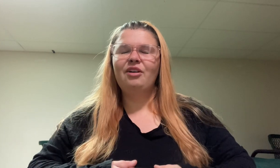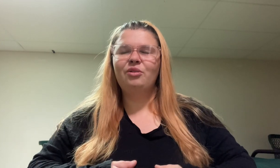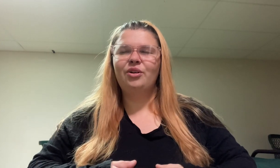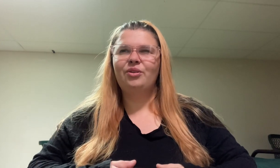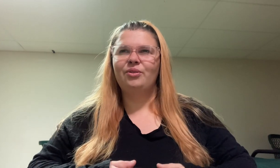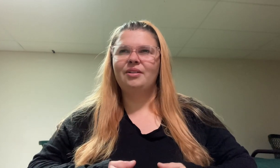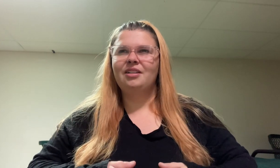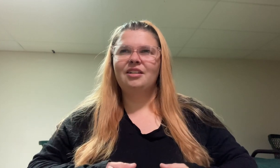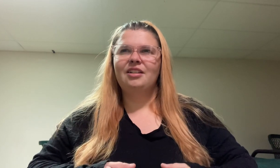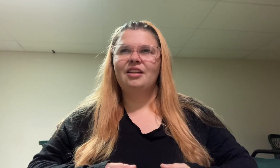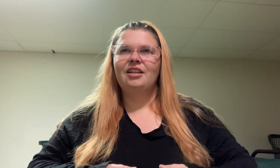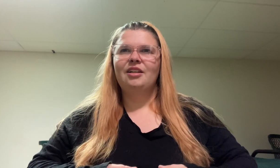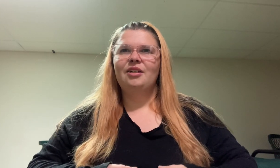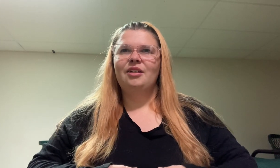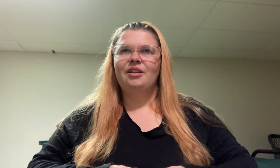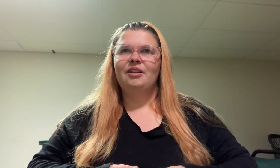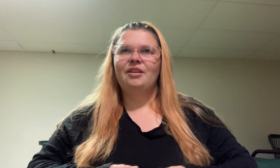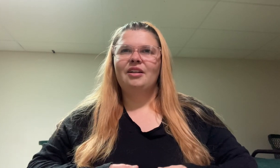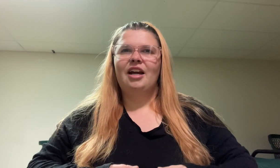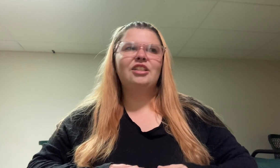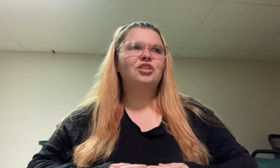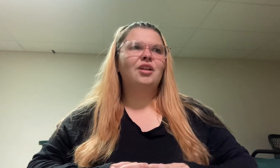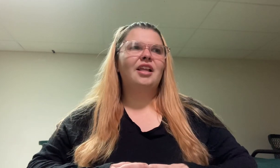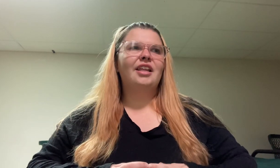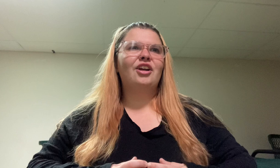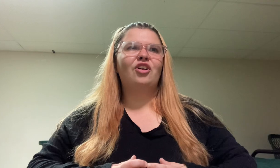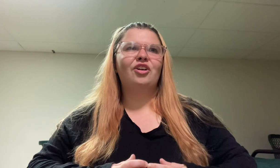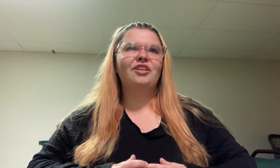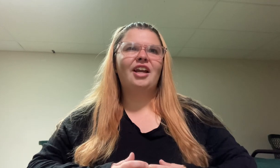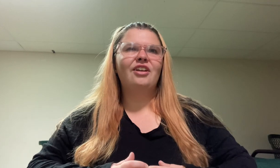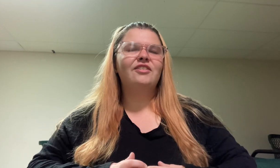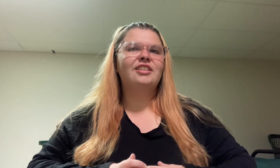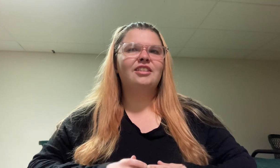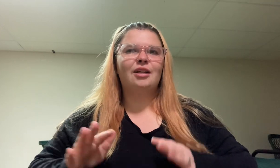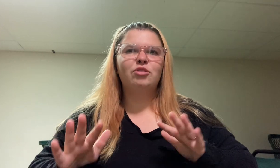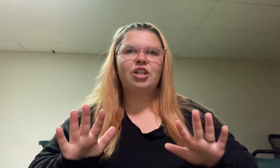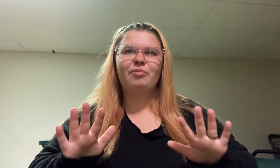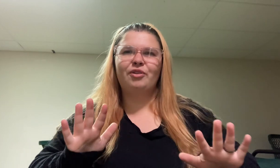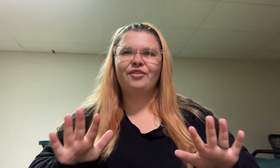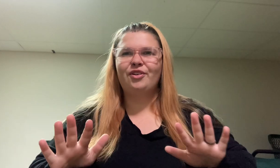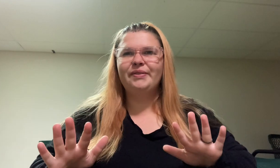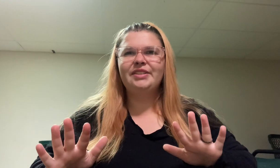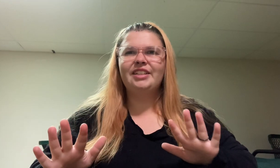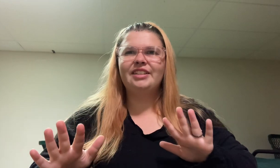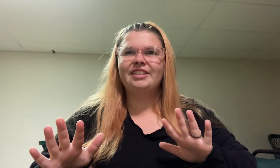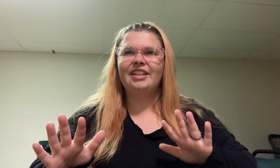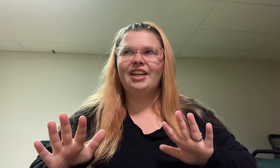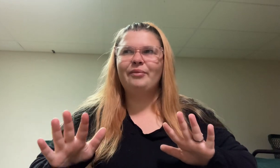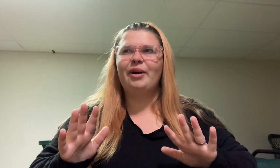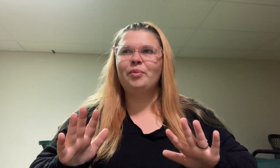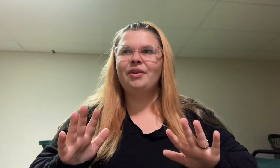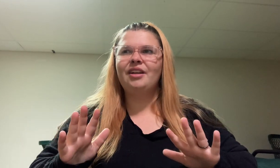don't know. I just, like her life in some shape or form is, in my opinion,